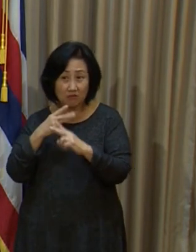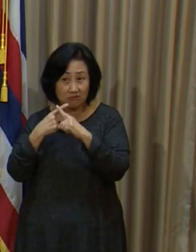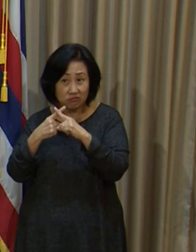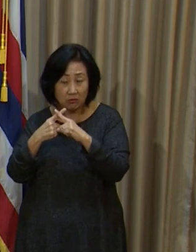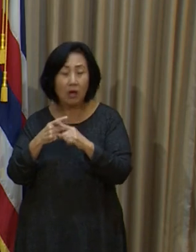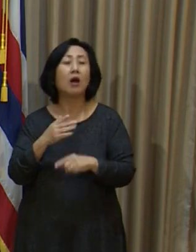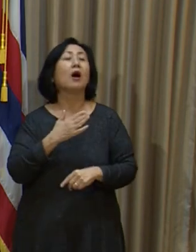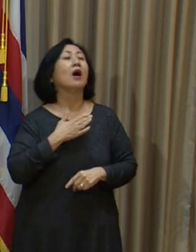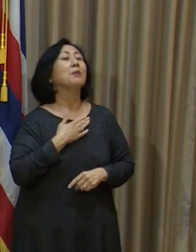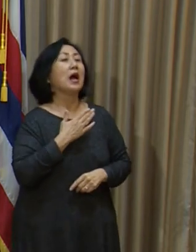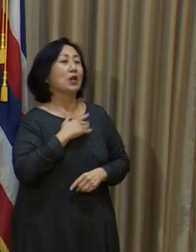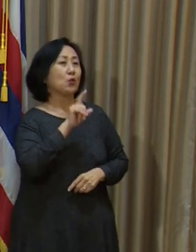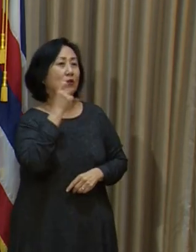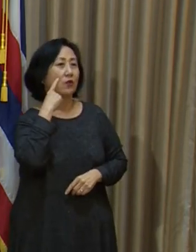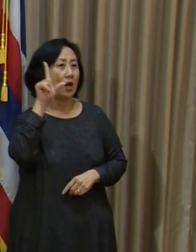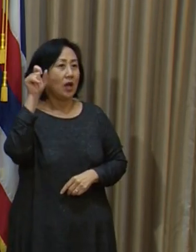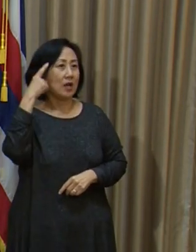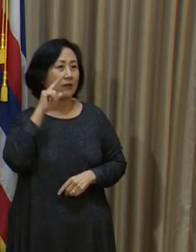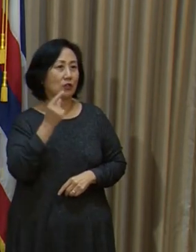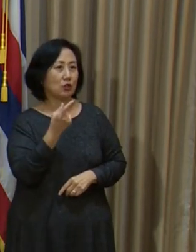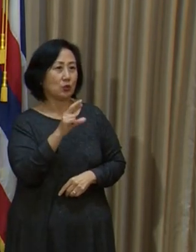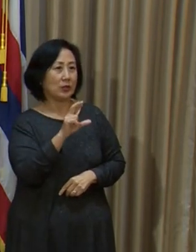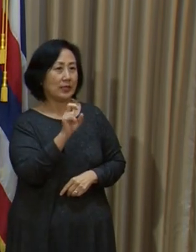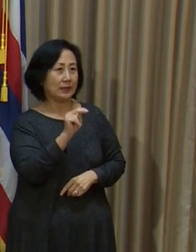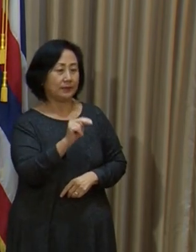My question is for Lieutenant Governor Green.